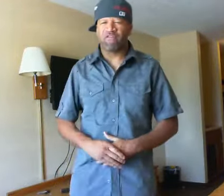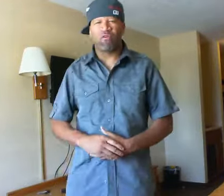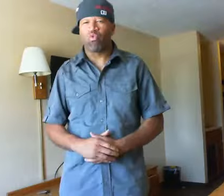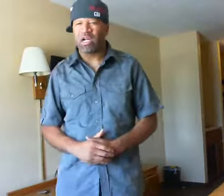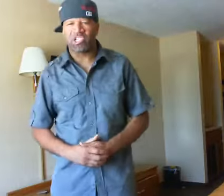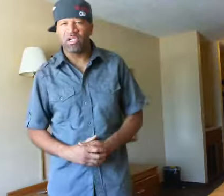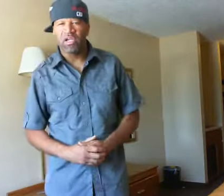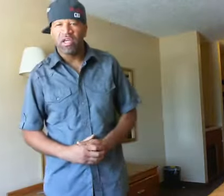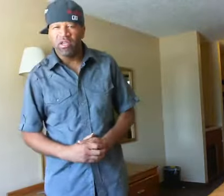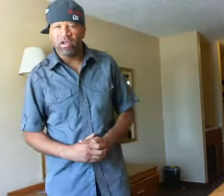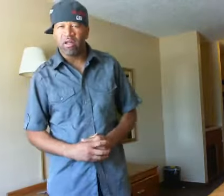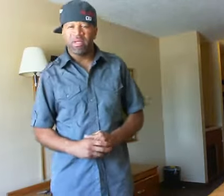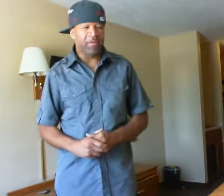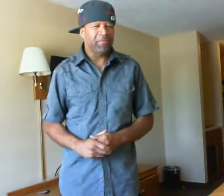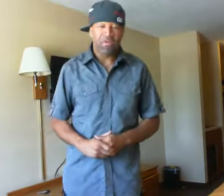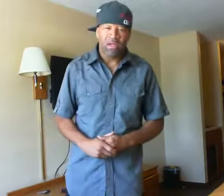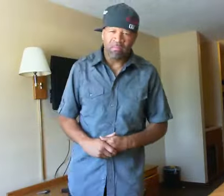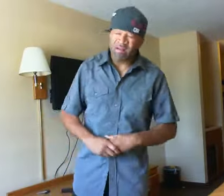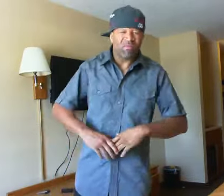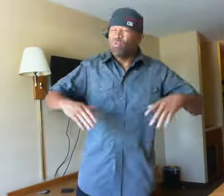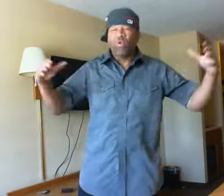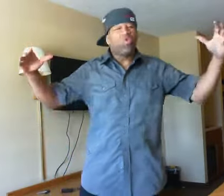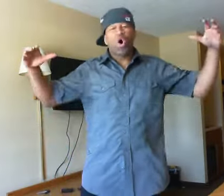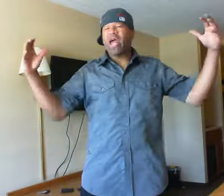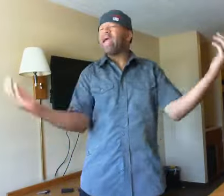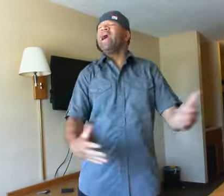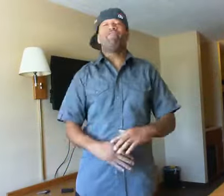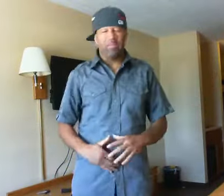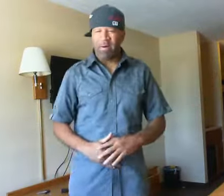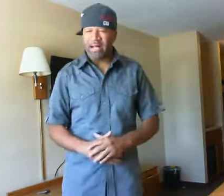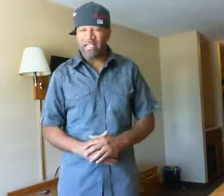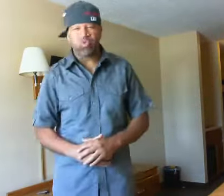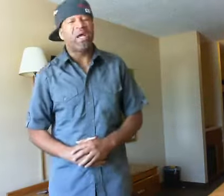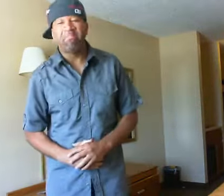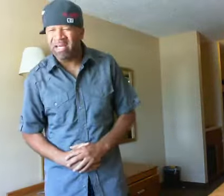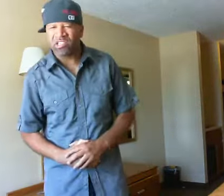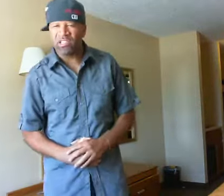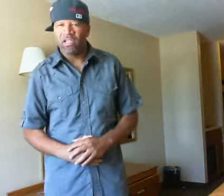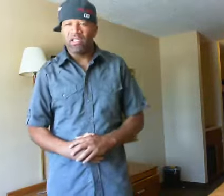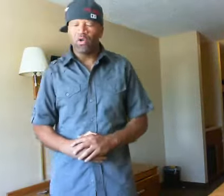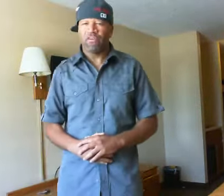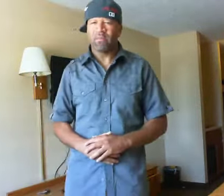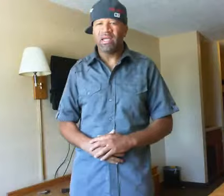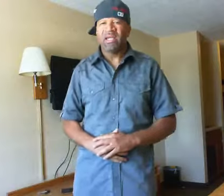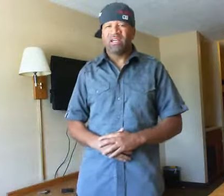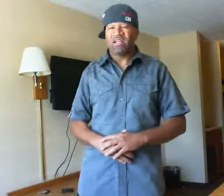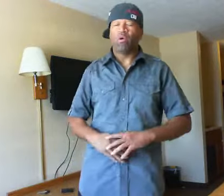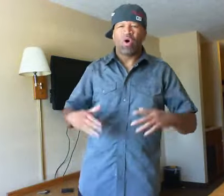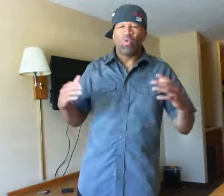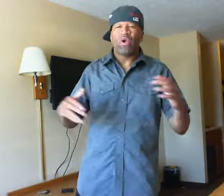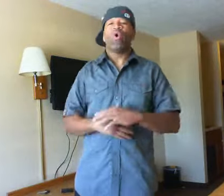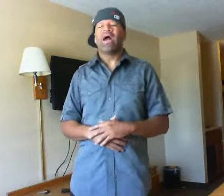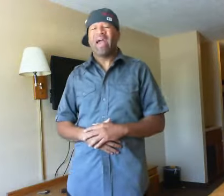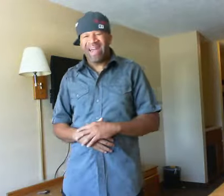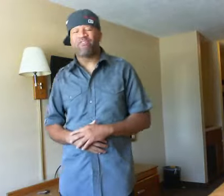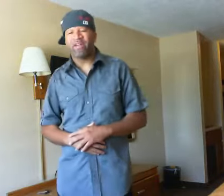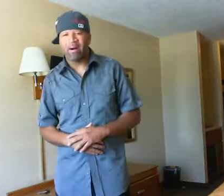from Russia. You know what I mean? We want everybody. Twin Miss. You feel me? Come on. We want everybody.